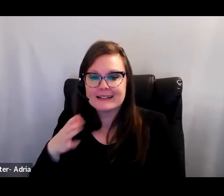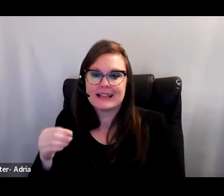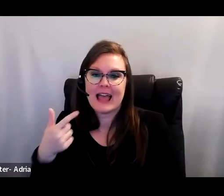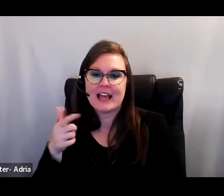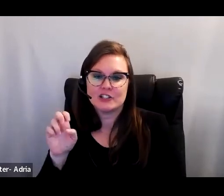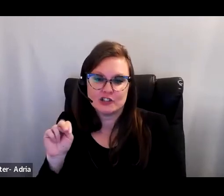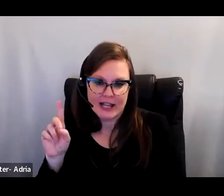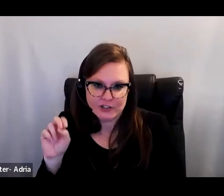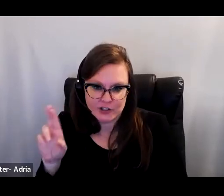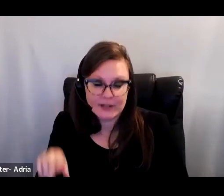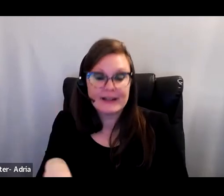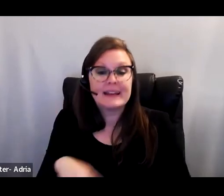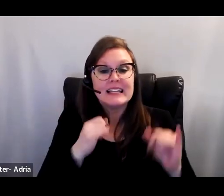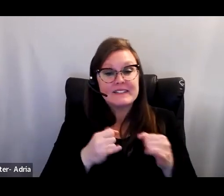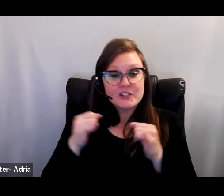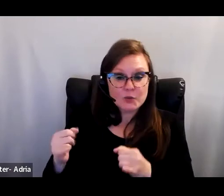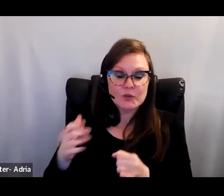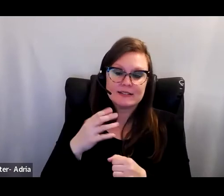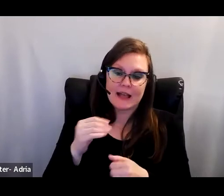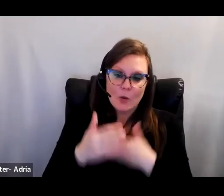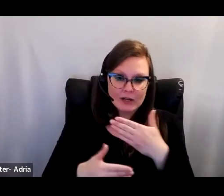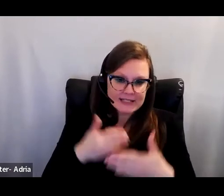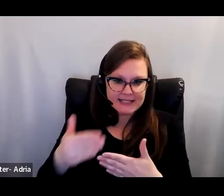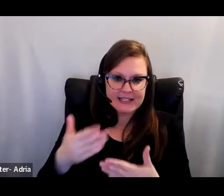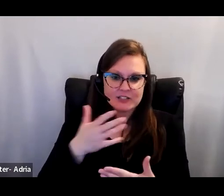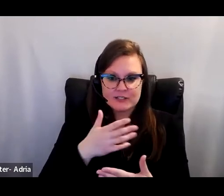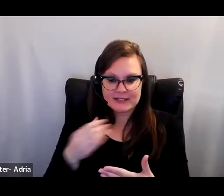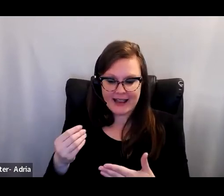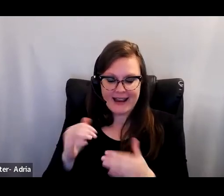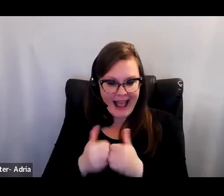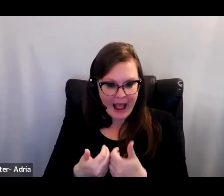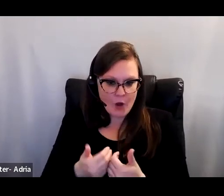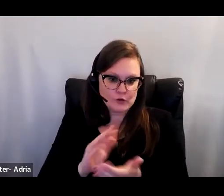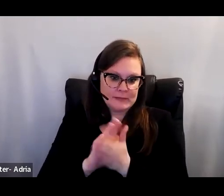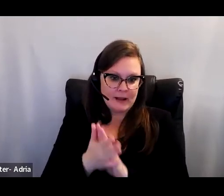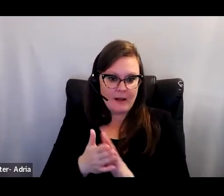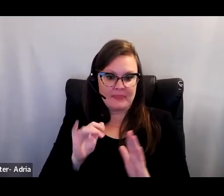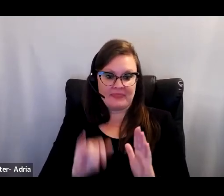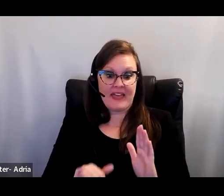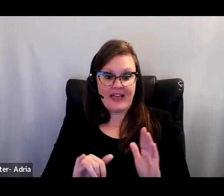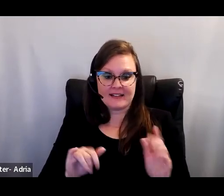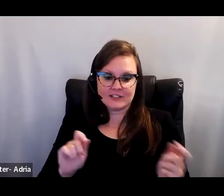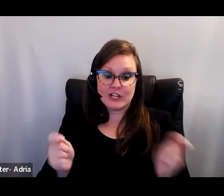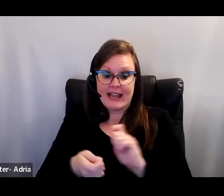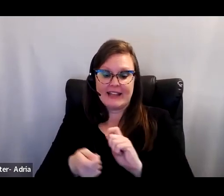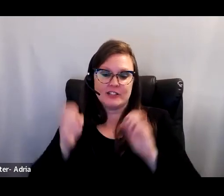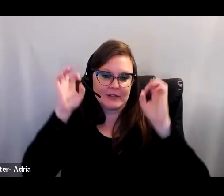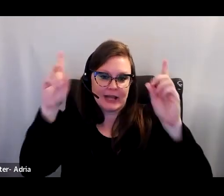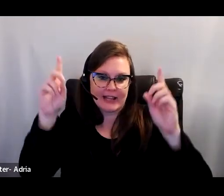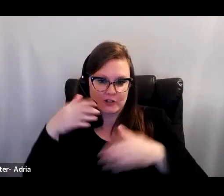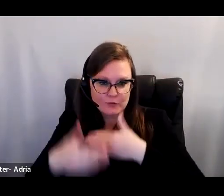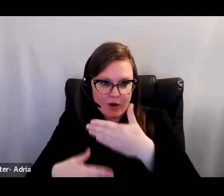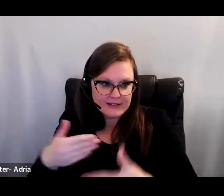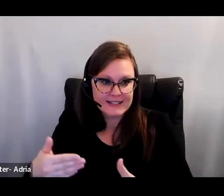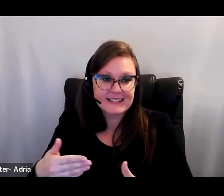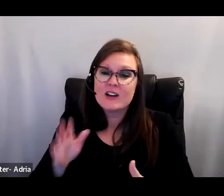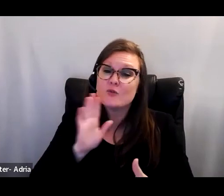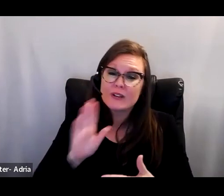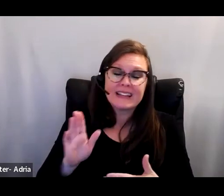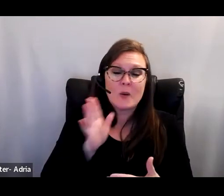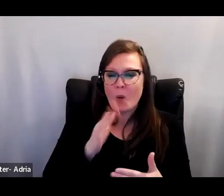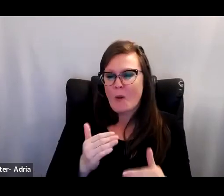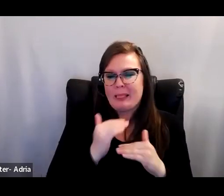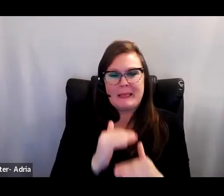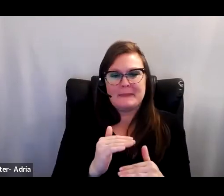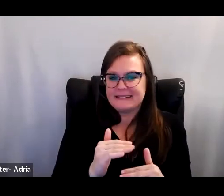organizations engaged in the educational process. However, increased knowledge sharing between scholarly communities will only go so far. We must